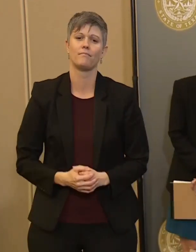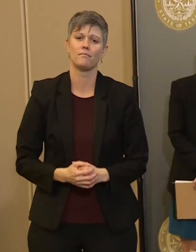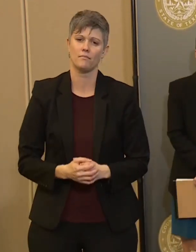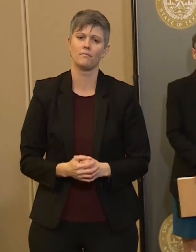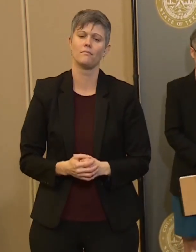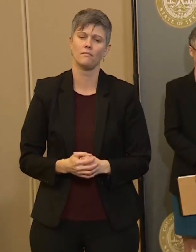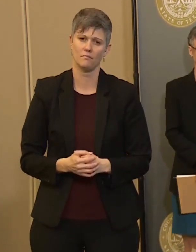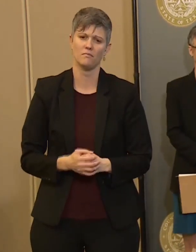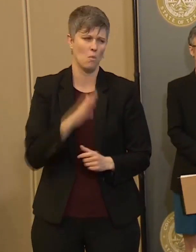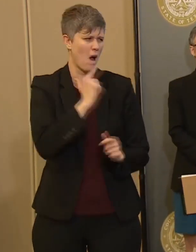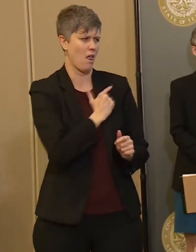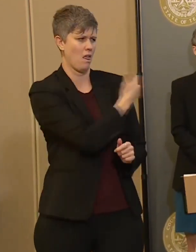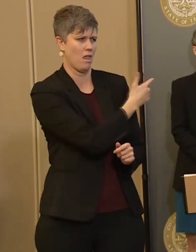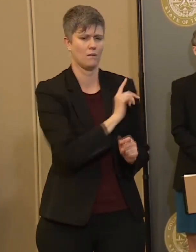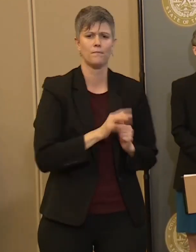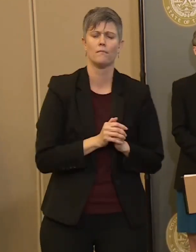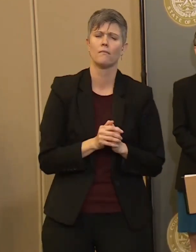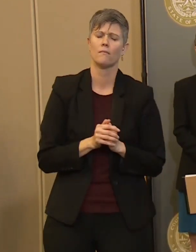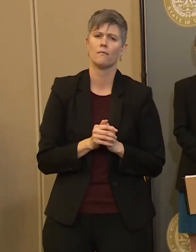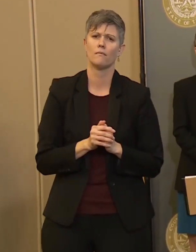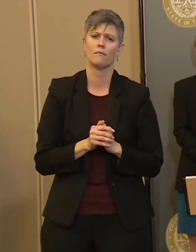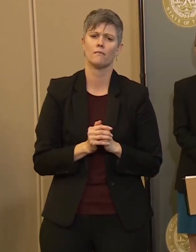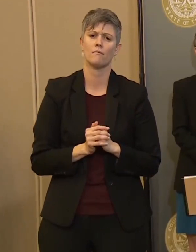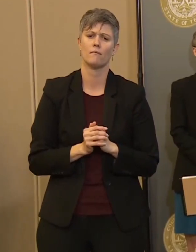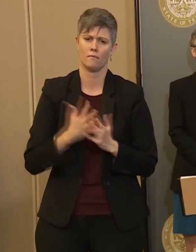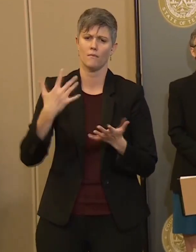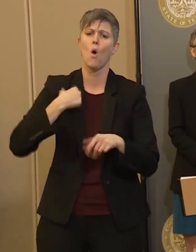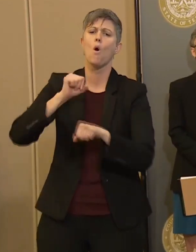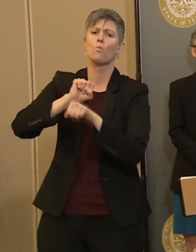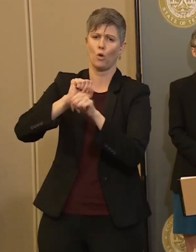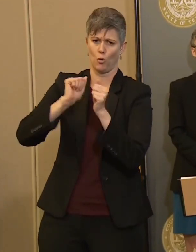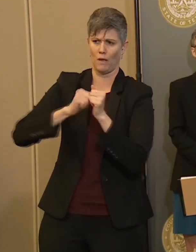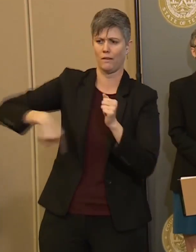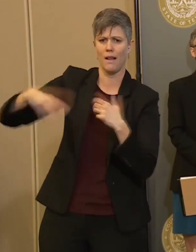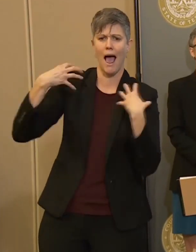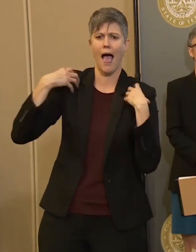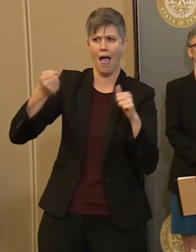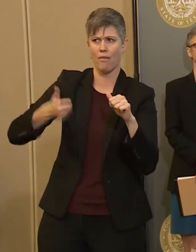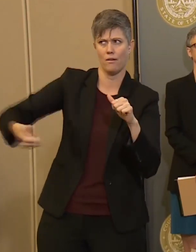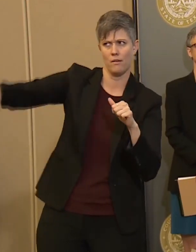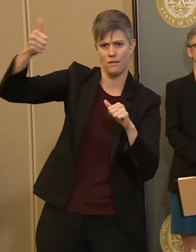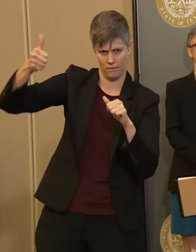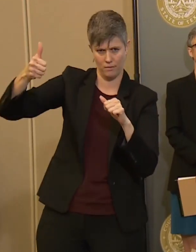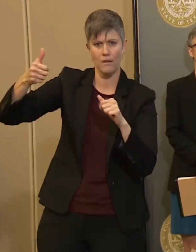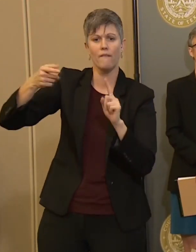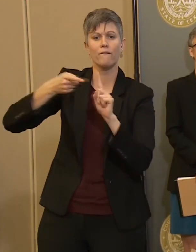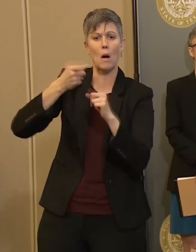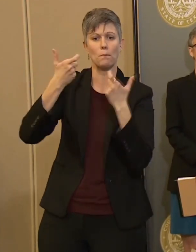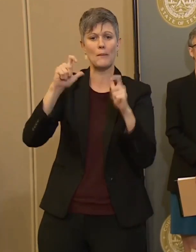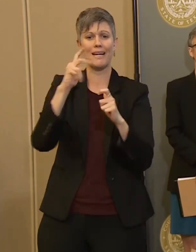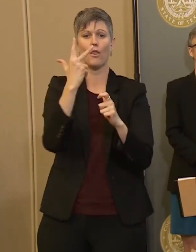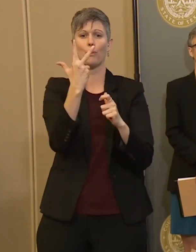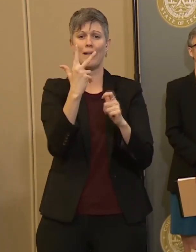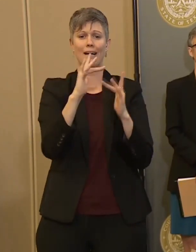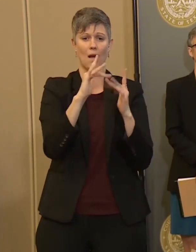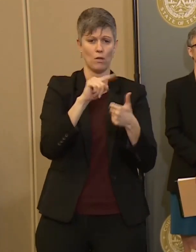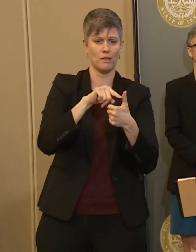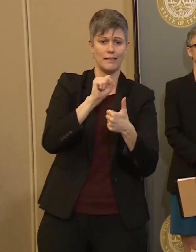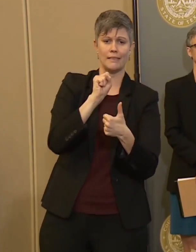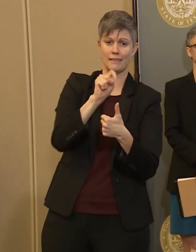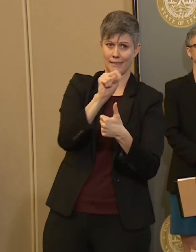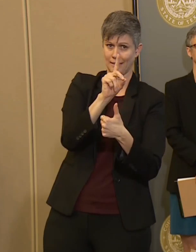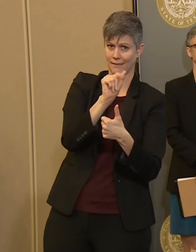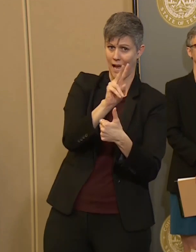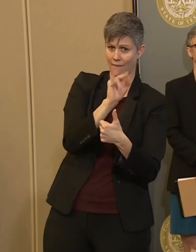So we are working with our healthcare administrators from our big three networks, Baylor, Scott & White, St. David's, and Ascension Seton,